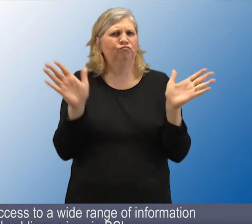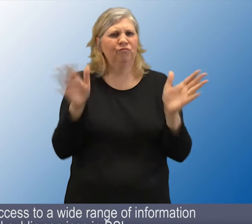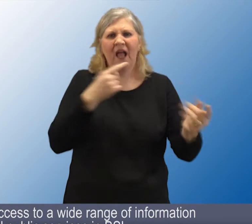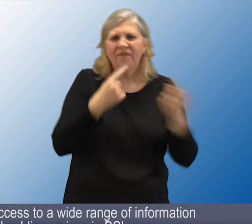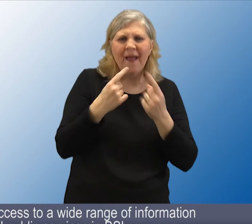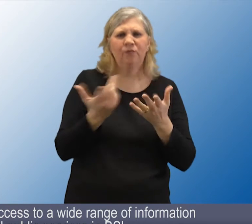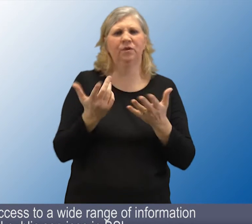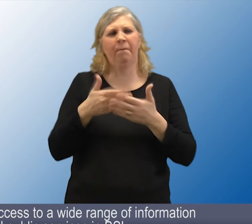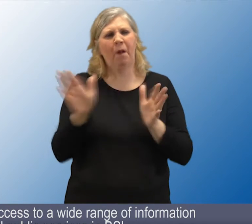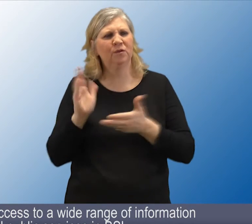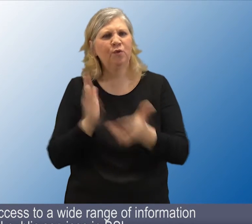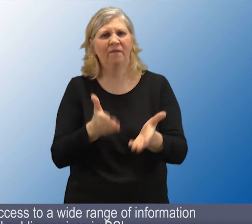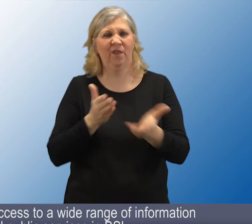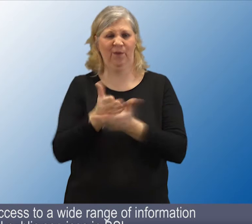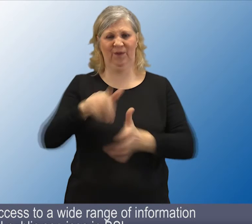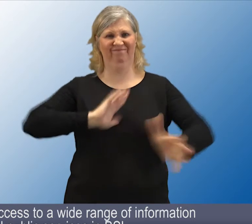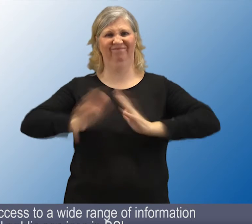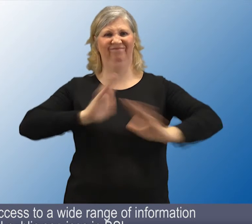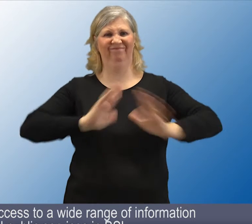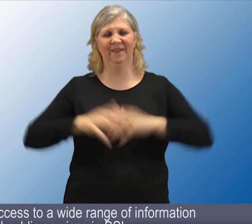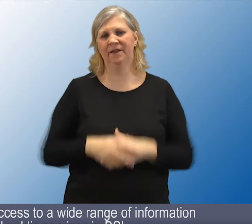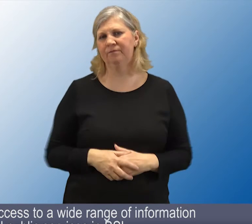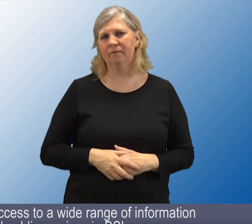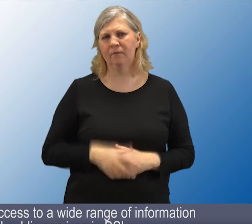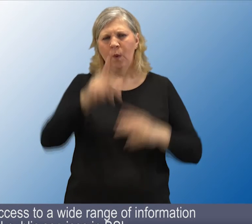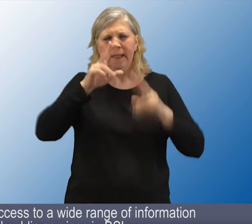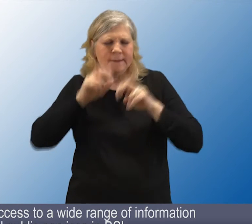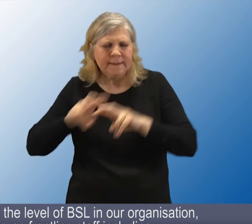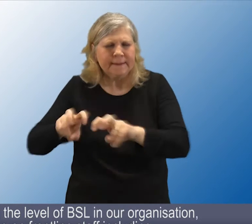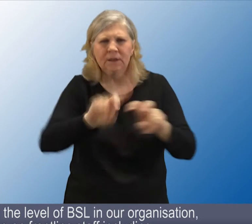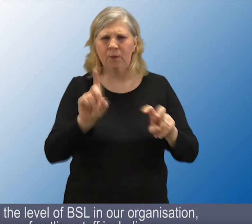Improving access to a wide range of information and public services in BSL